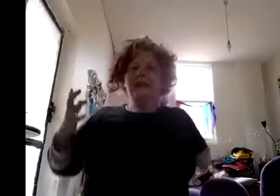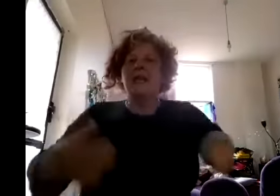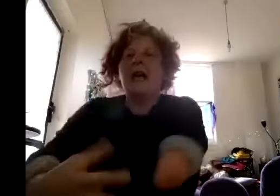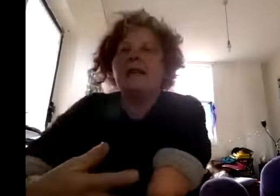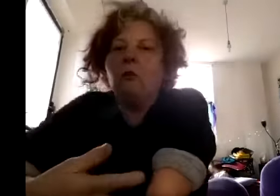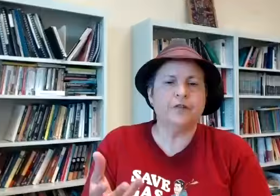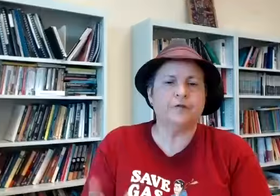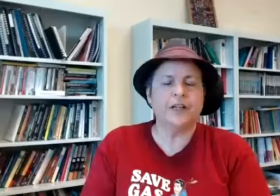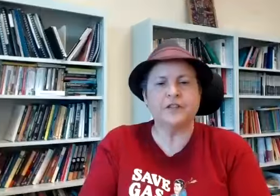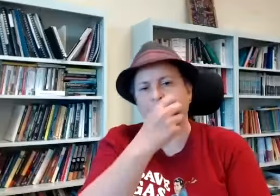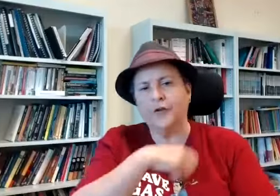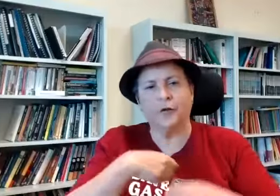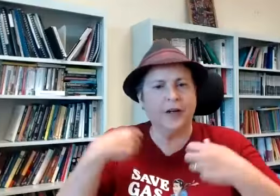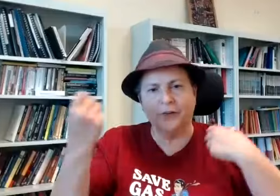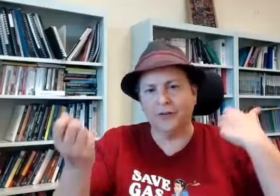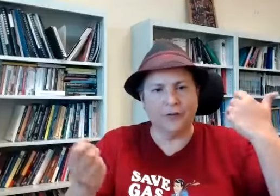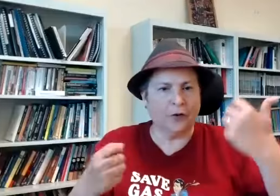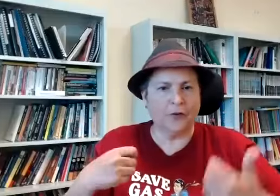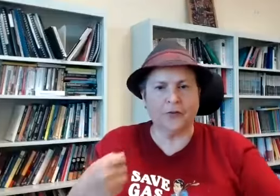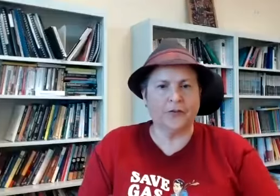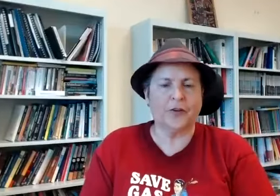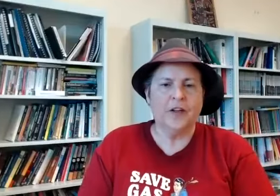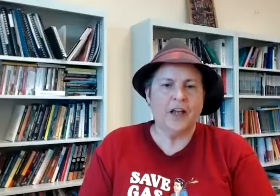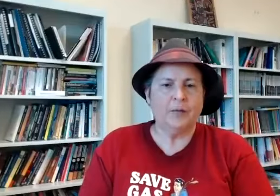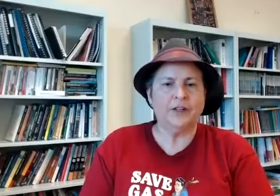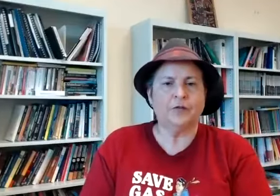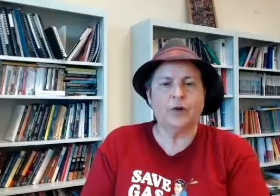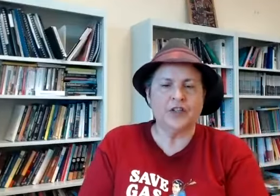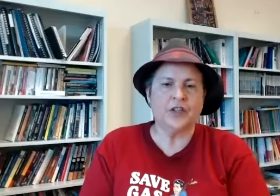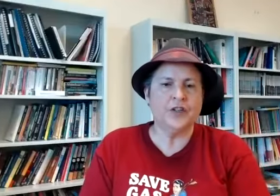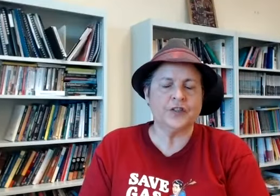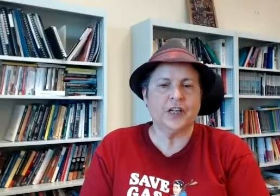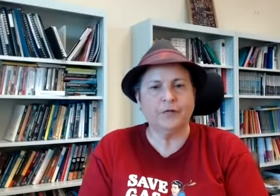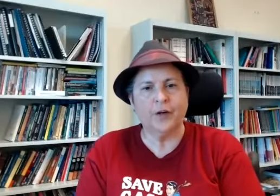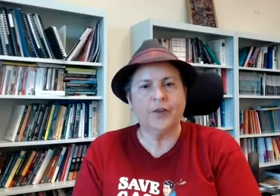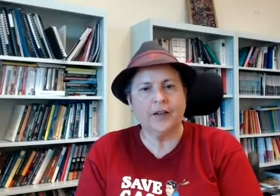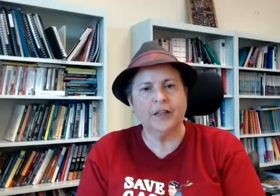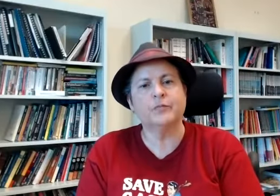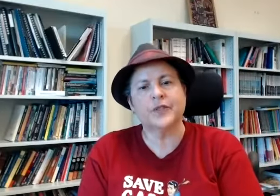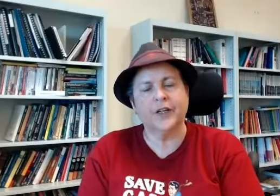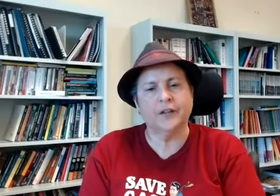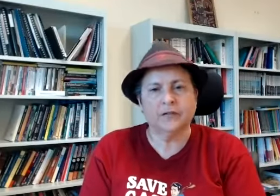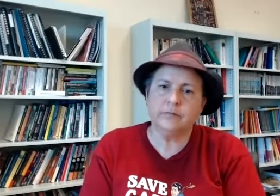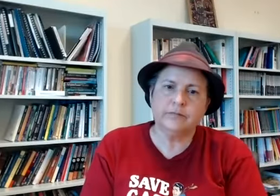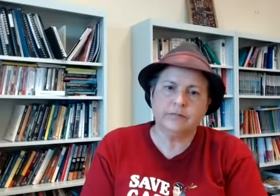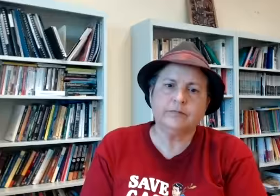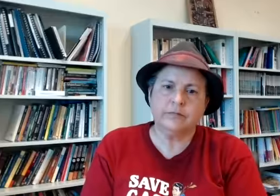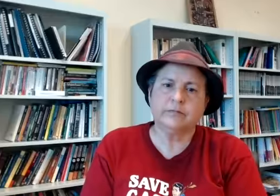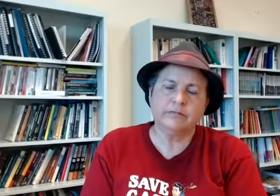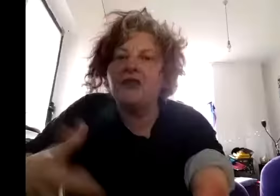he has one where he flings a phone around and you know it's just how many different ways you can use a telephone without limbs yeah and so we're used to